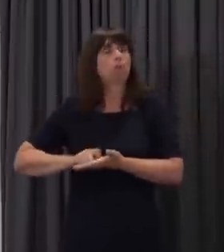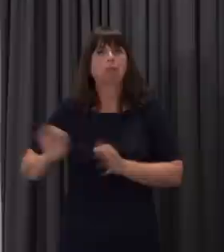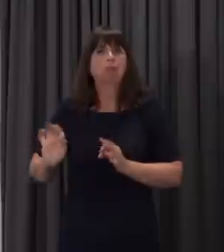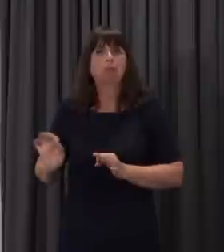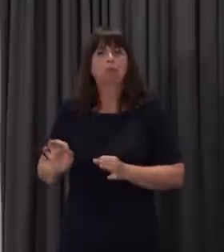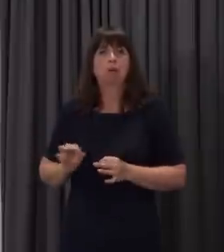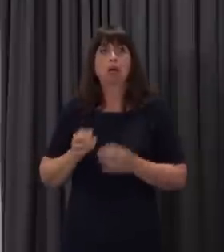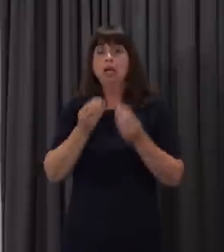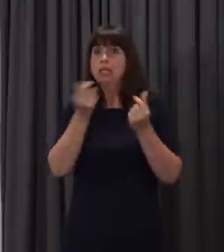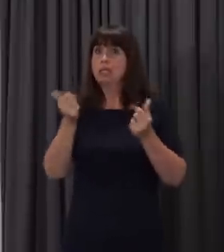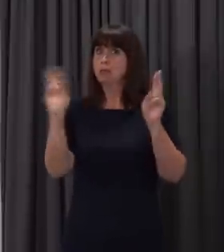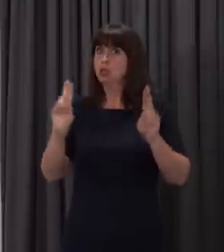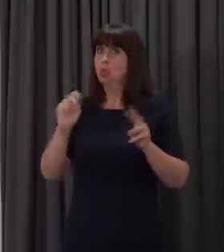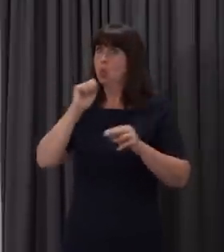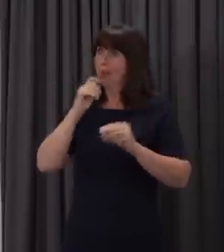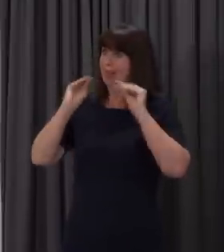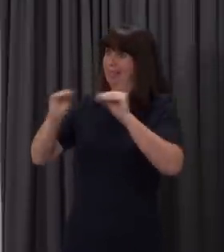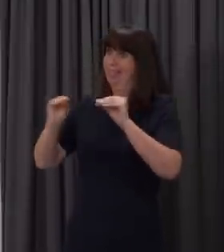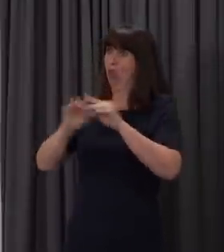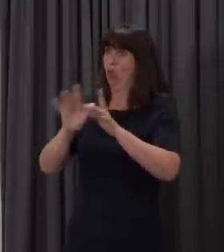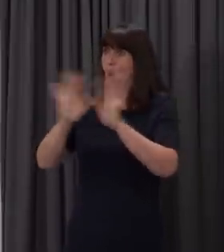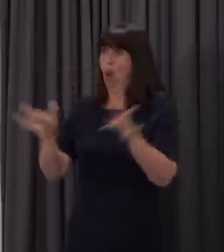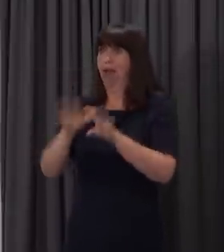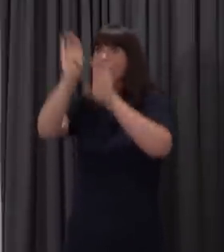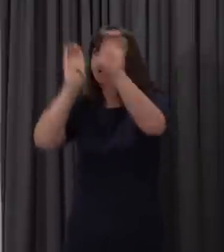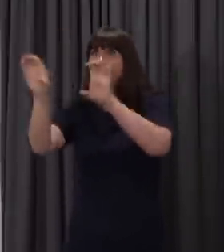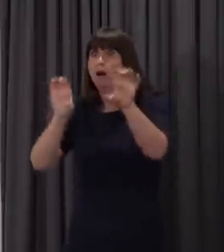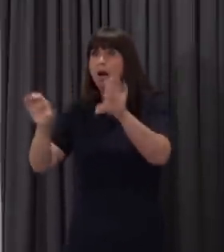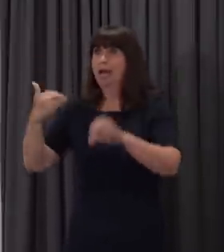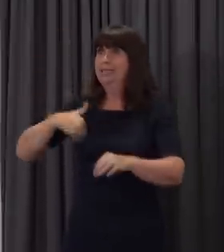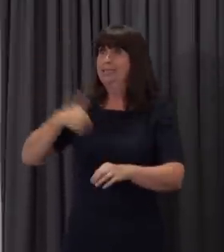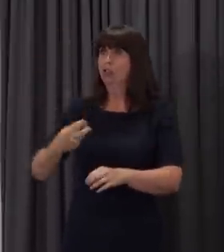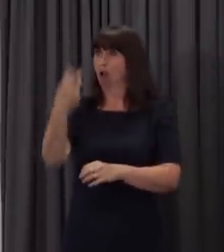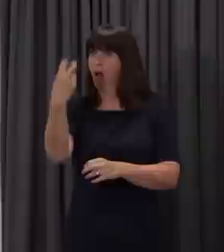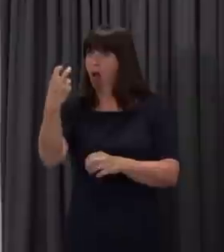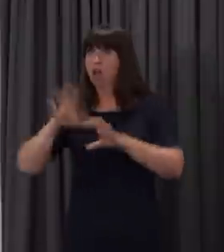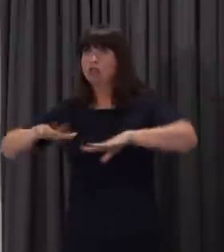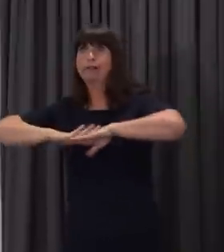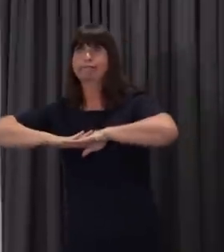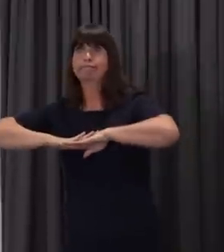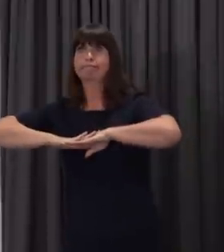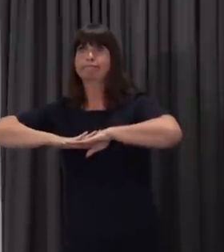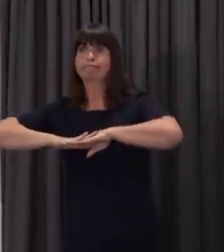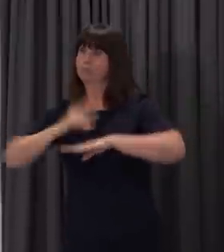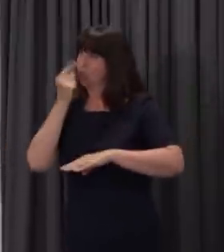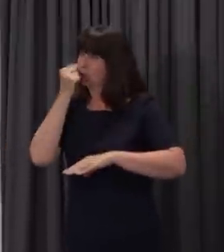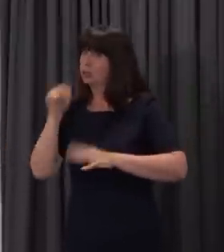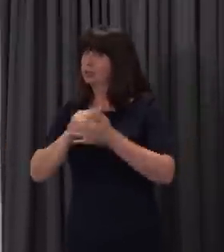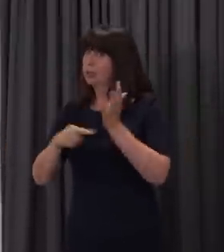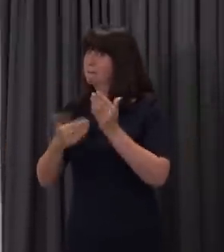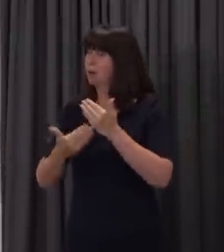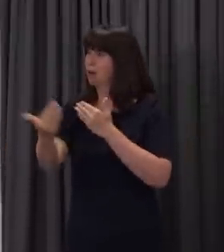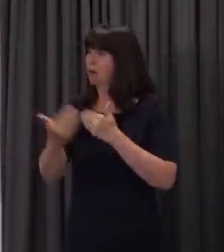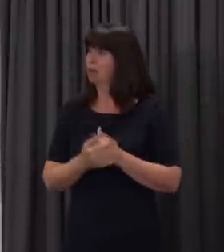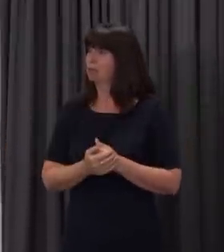started providing online lessons. Is that something that the Welsh Government has been looking into? And is that a possibility for our children in maintained schools from September?